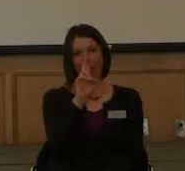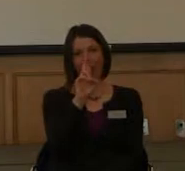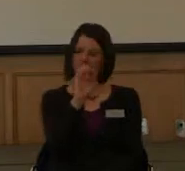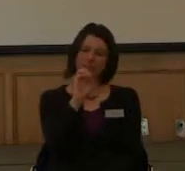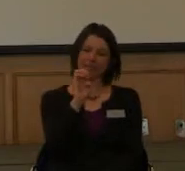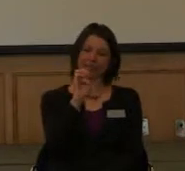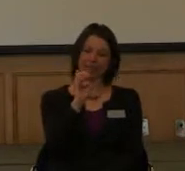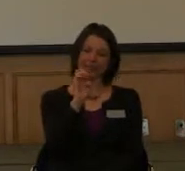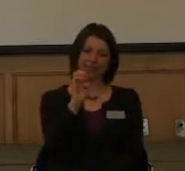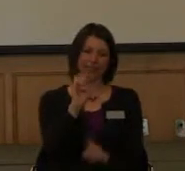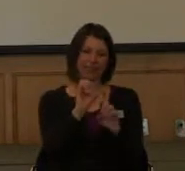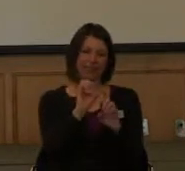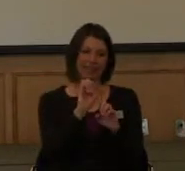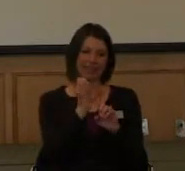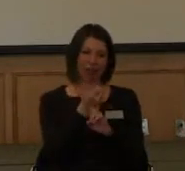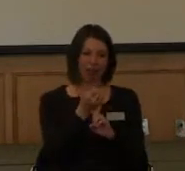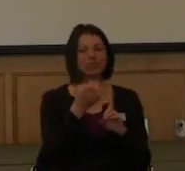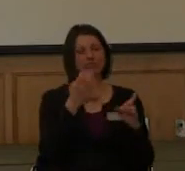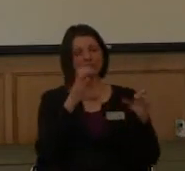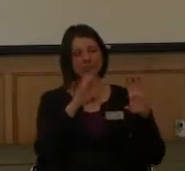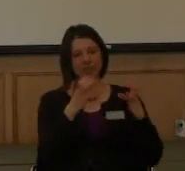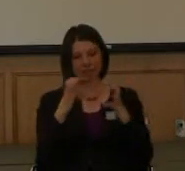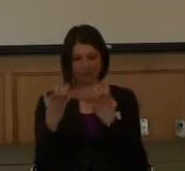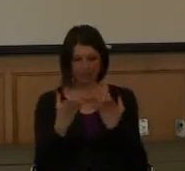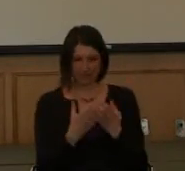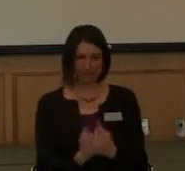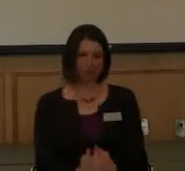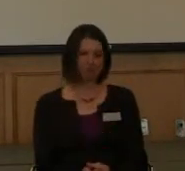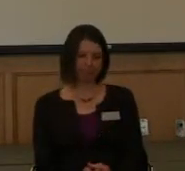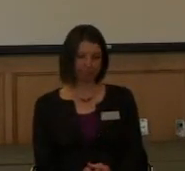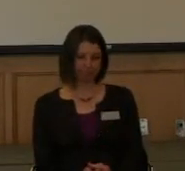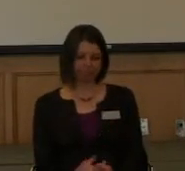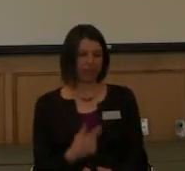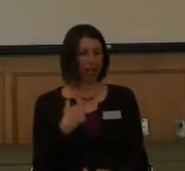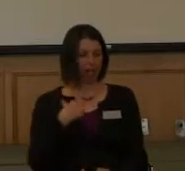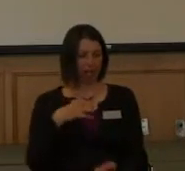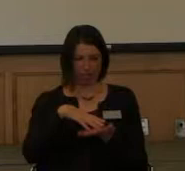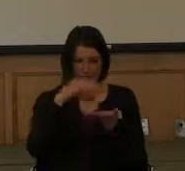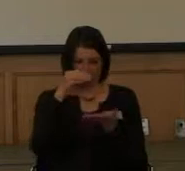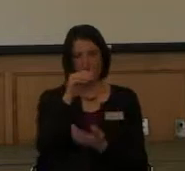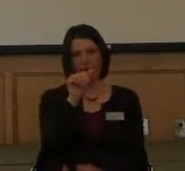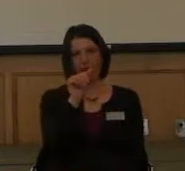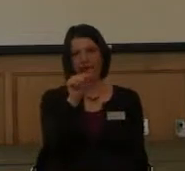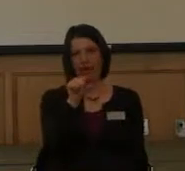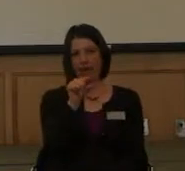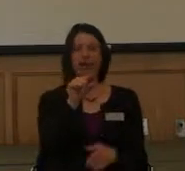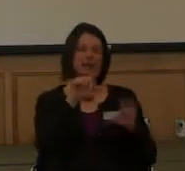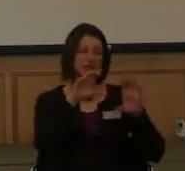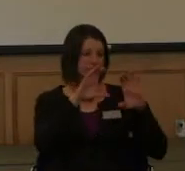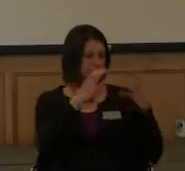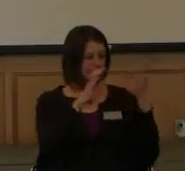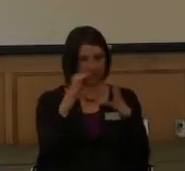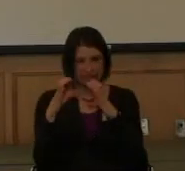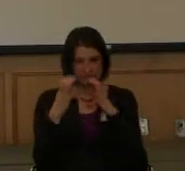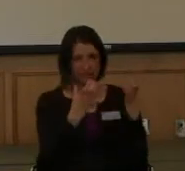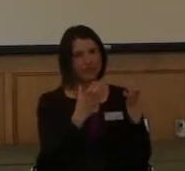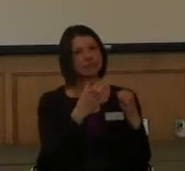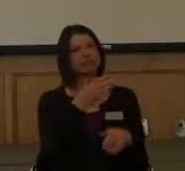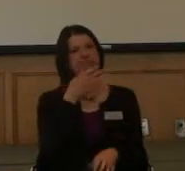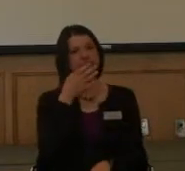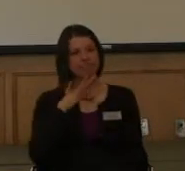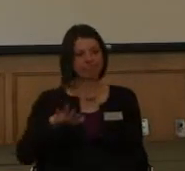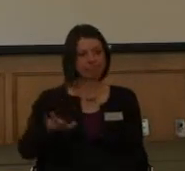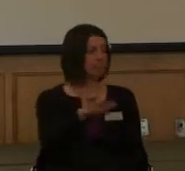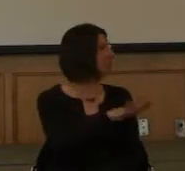about agriculture and what goes into that. These are kind of the three main crops that we grow in Kansas.